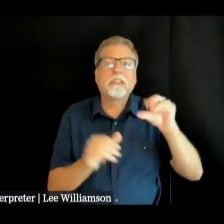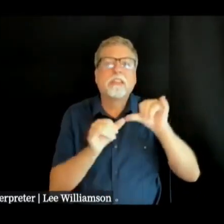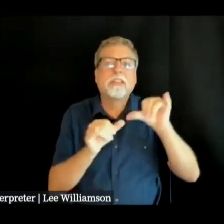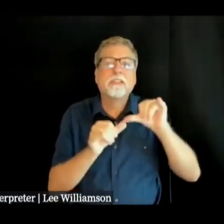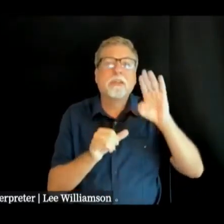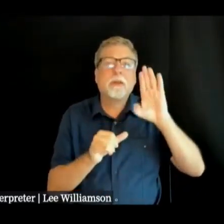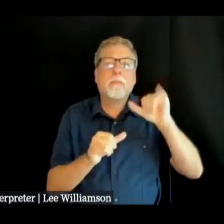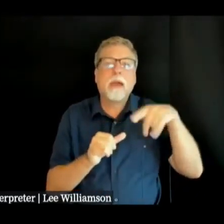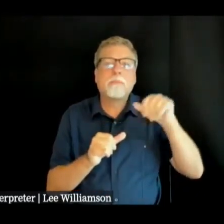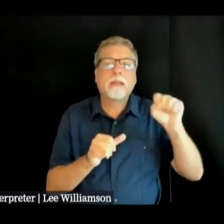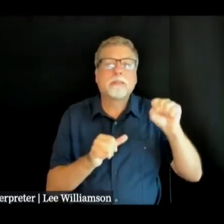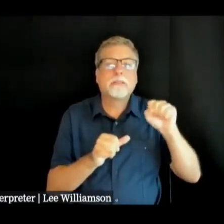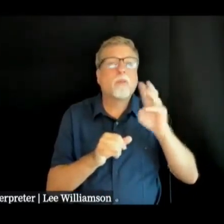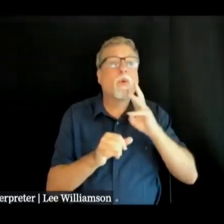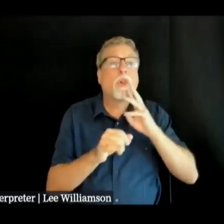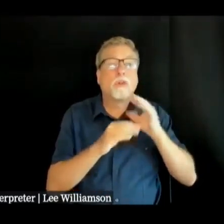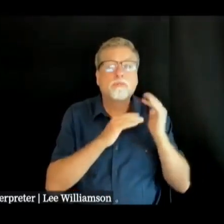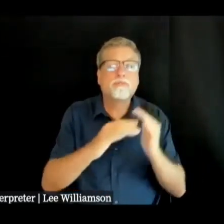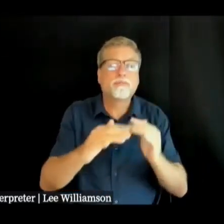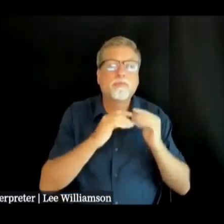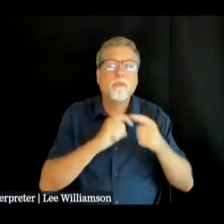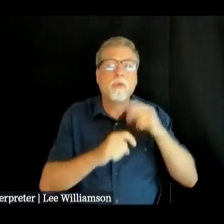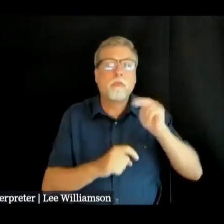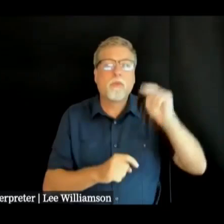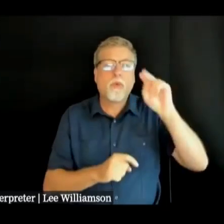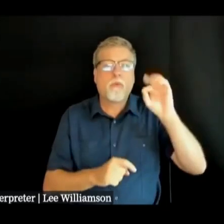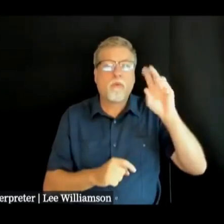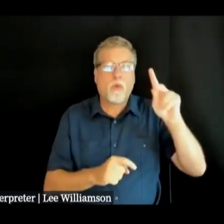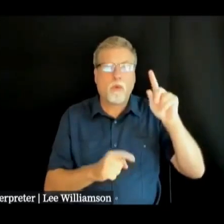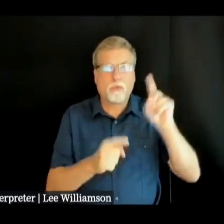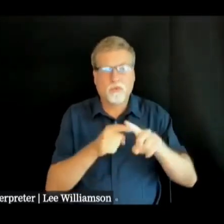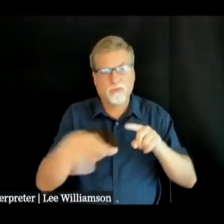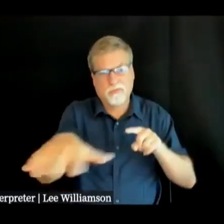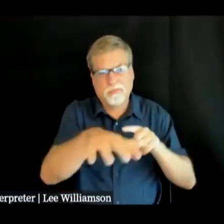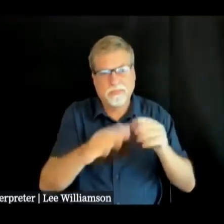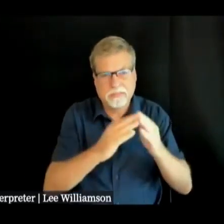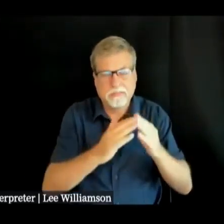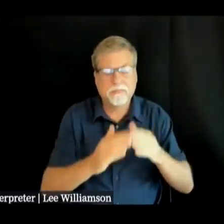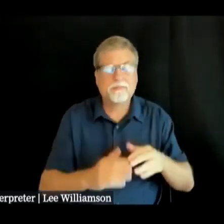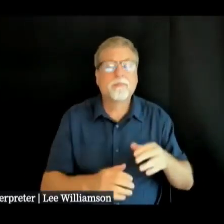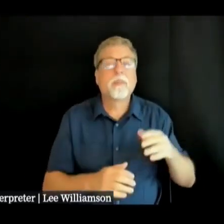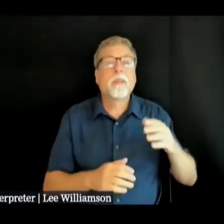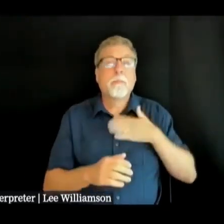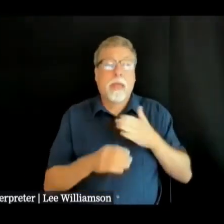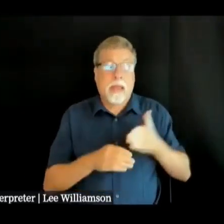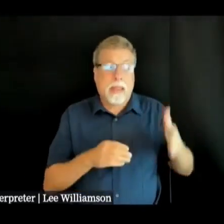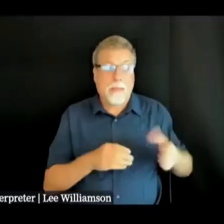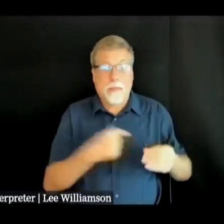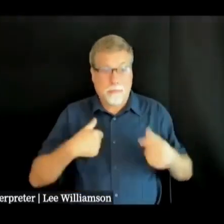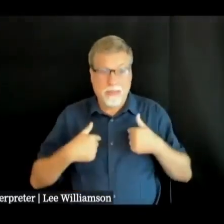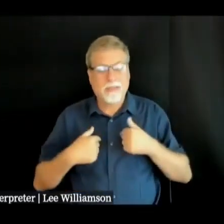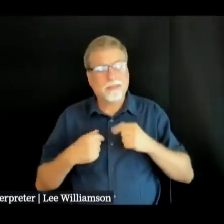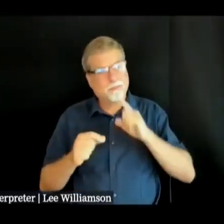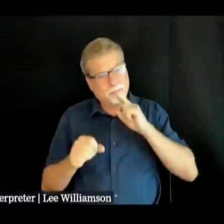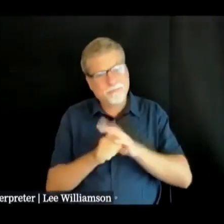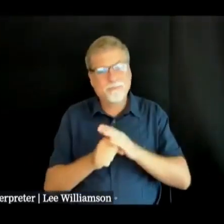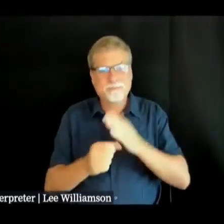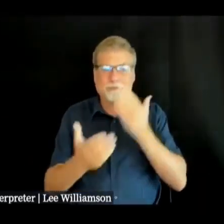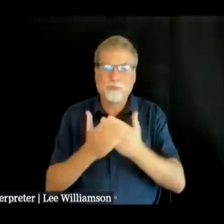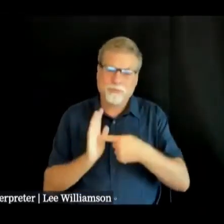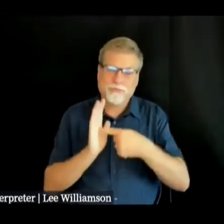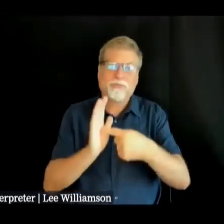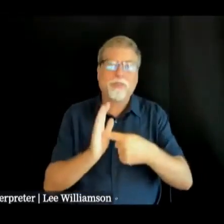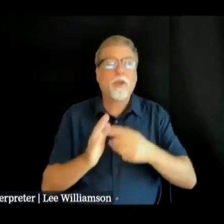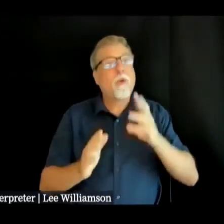moving water from the north fork reservoir my neighbors and i can confirm that water is